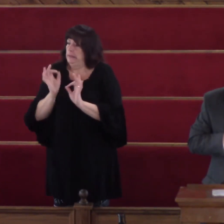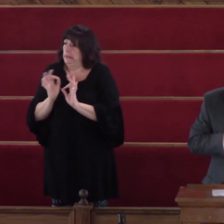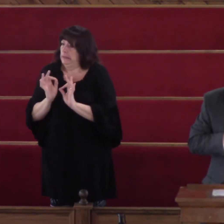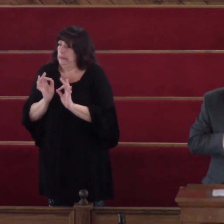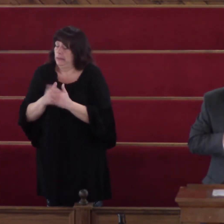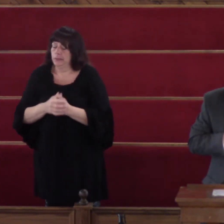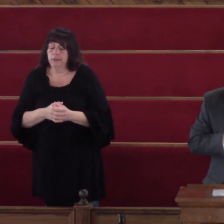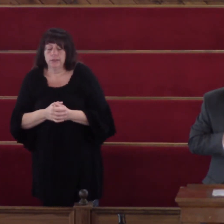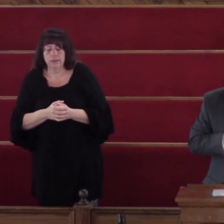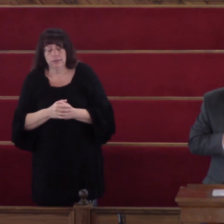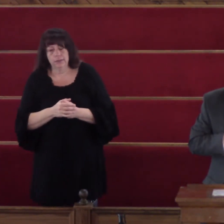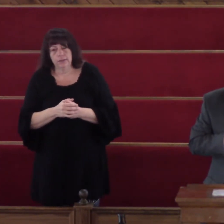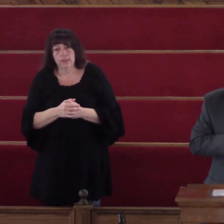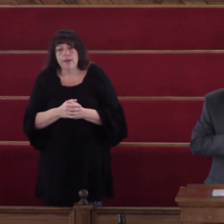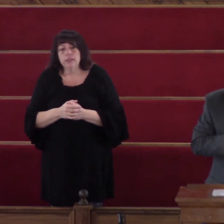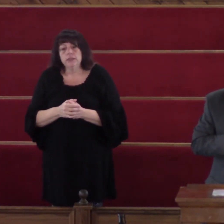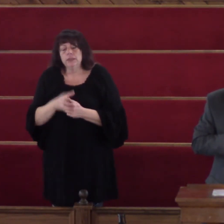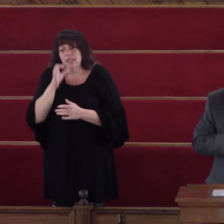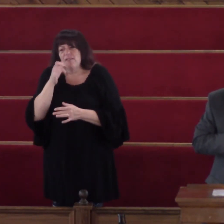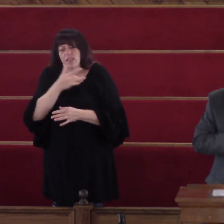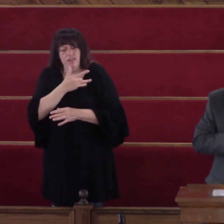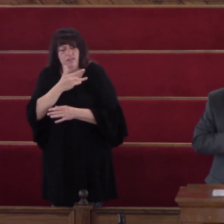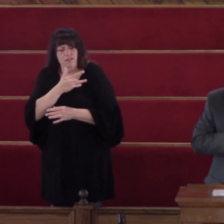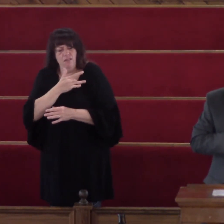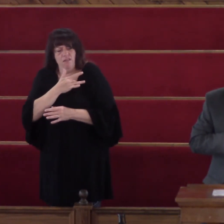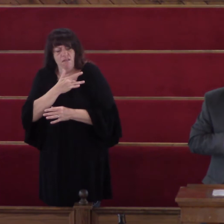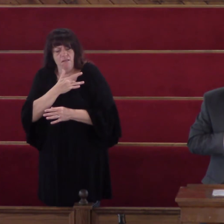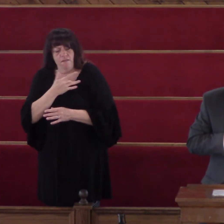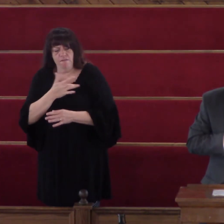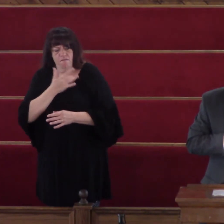told Brother Roger About all week I haven't sung it In a long time